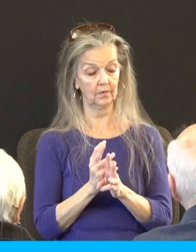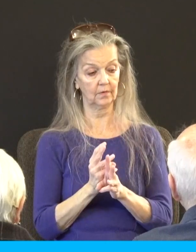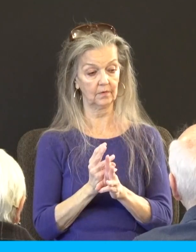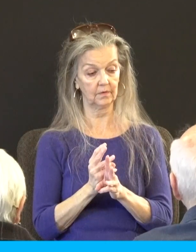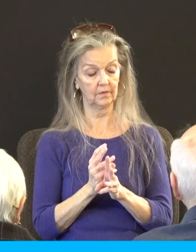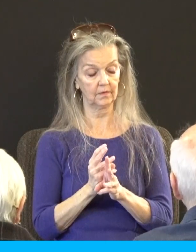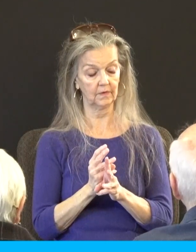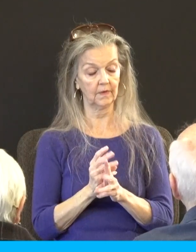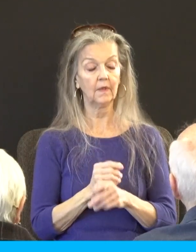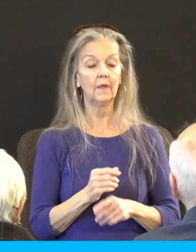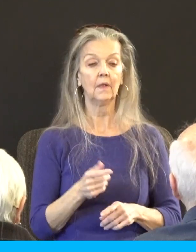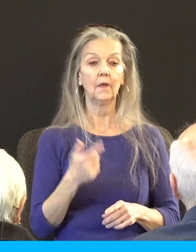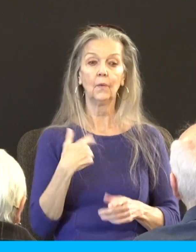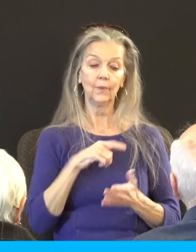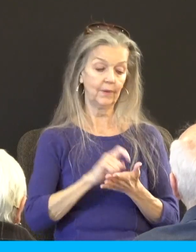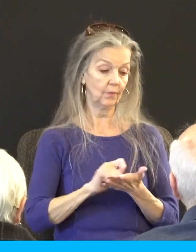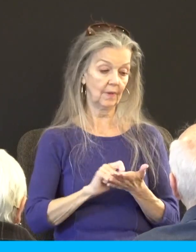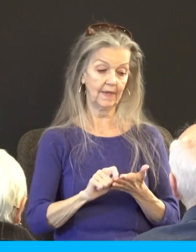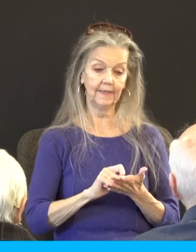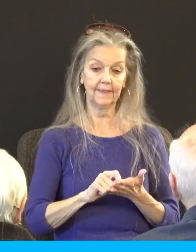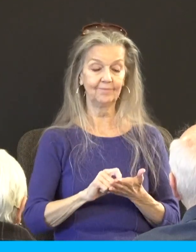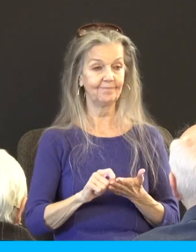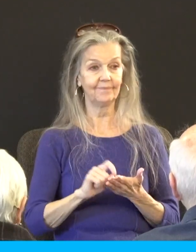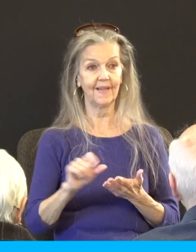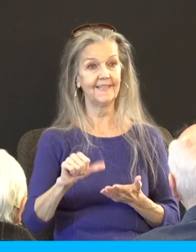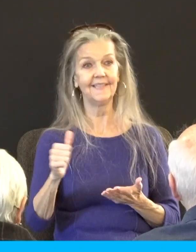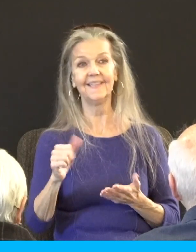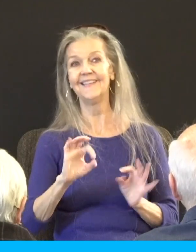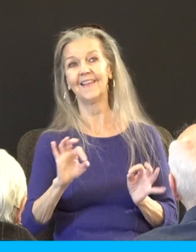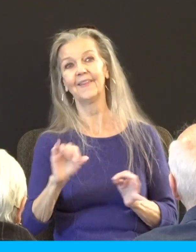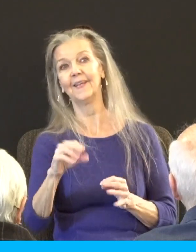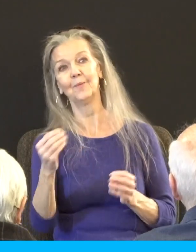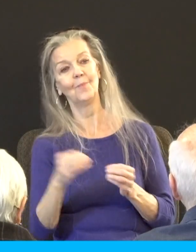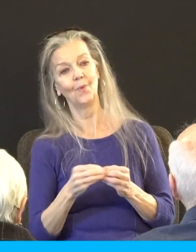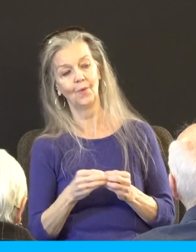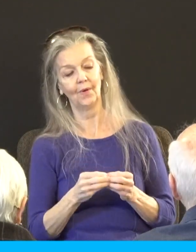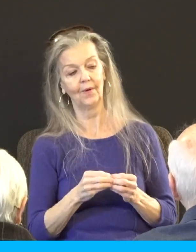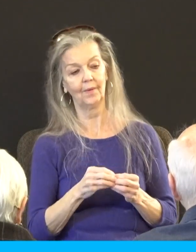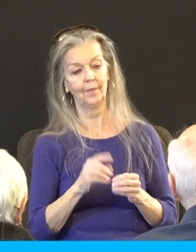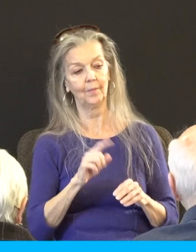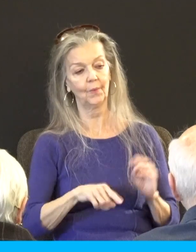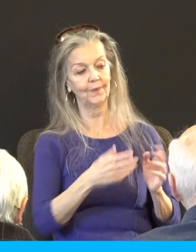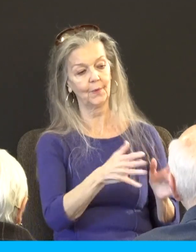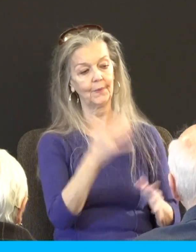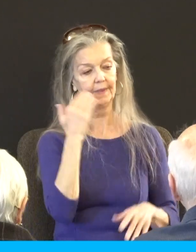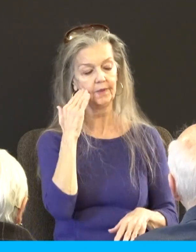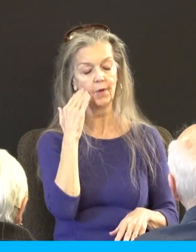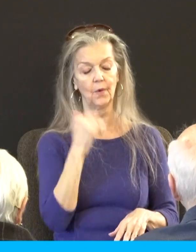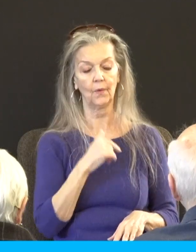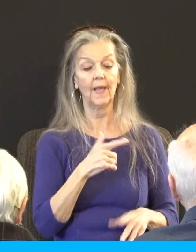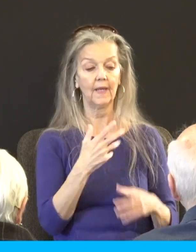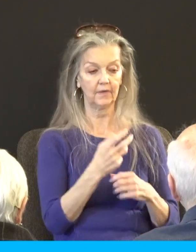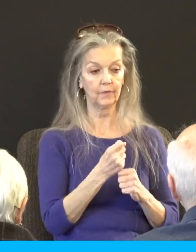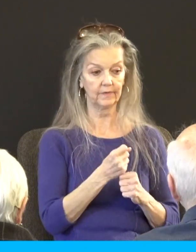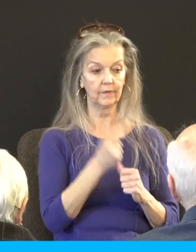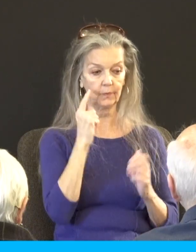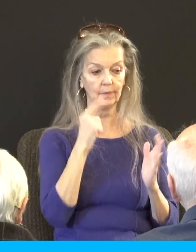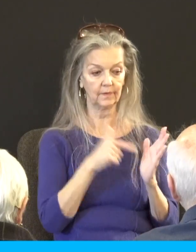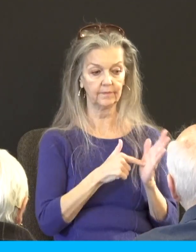We write none other things unto you than that what you have read or acknowledge, and I trust you shall acknowledge even to the end. Talked about that